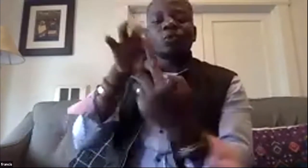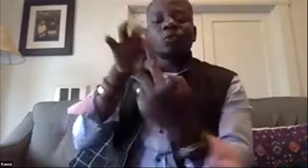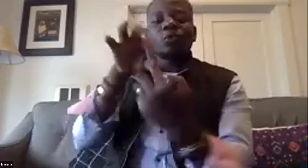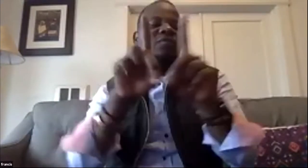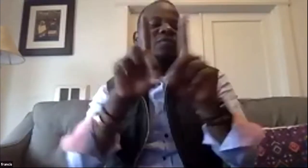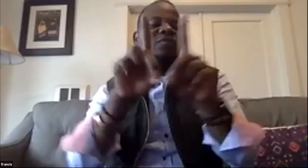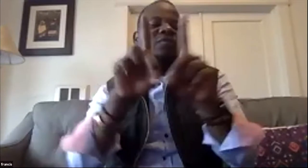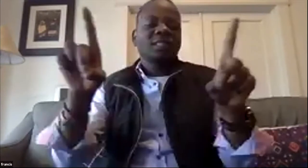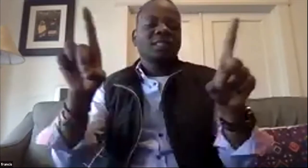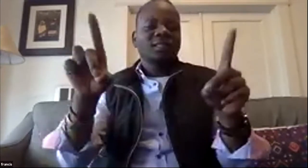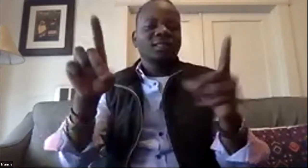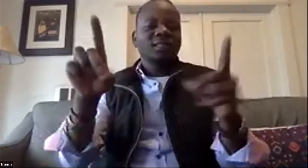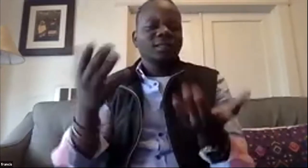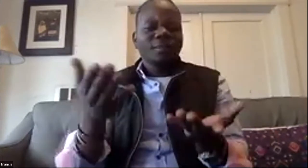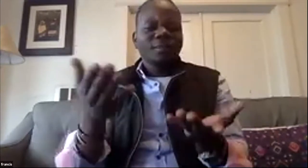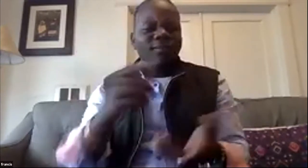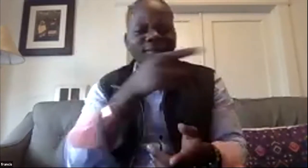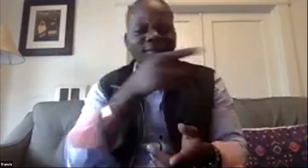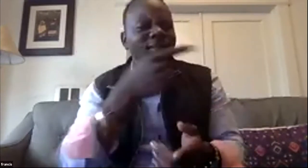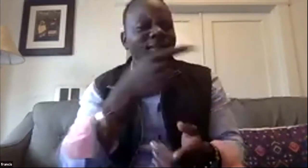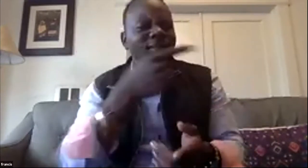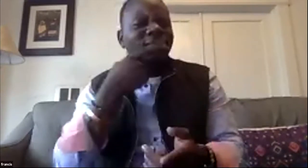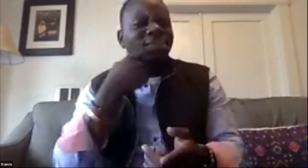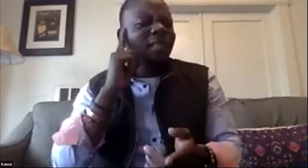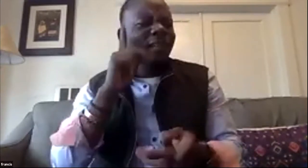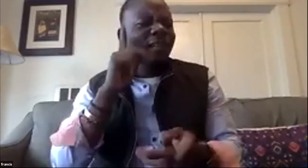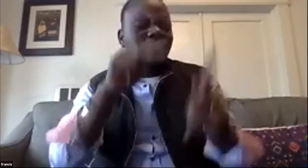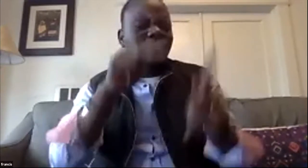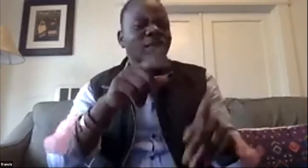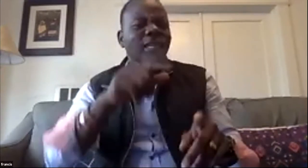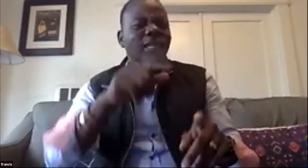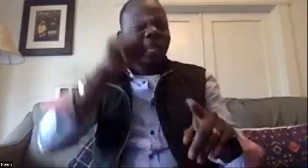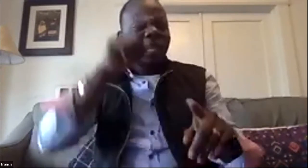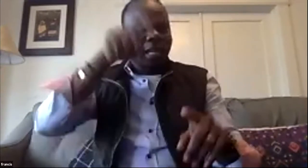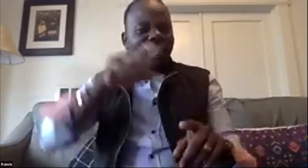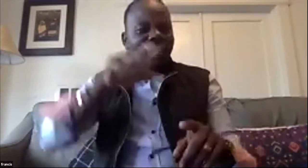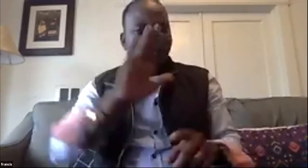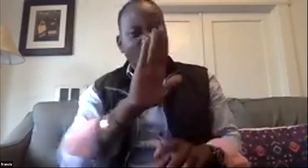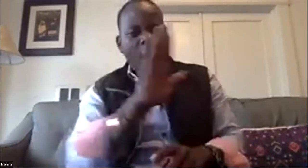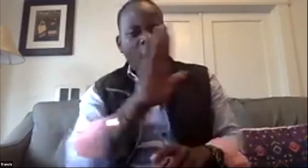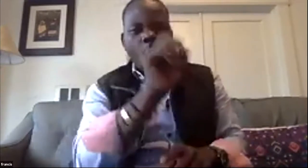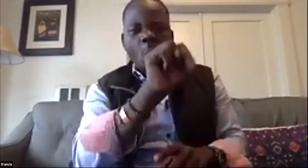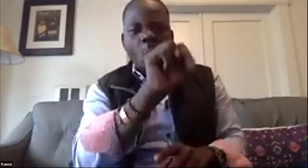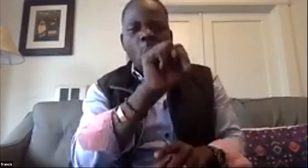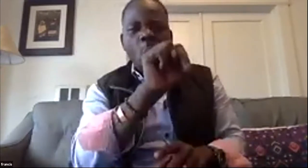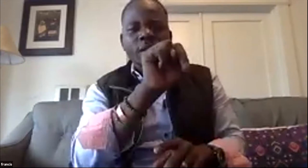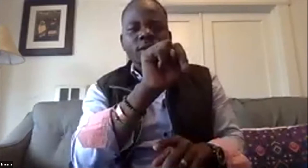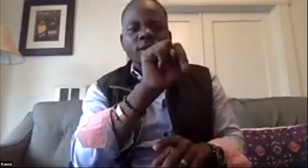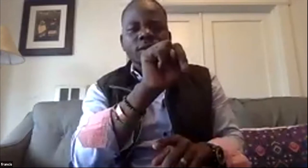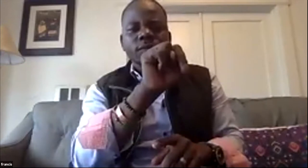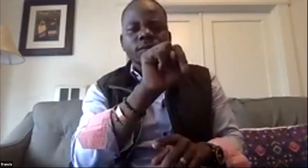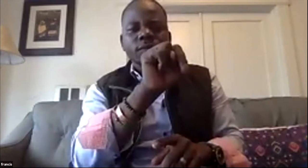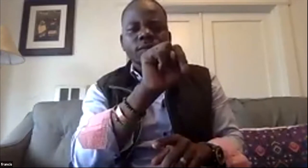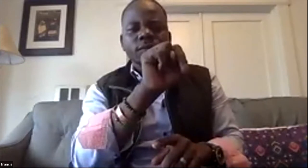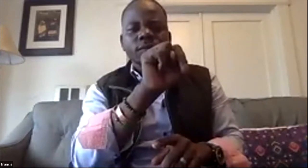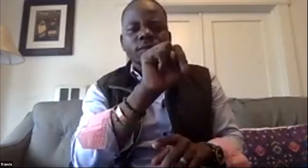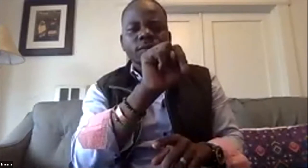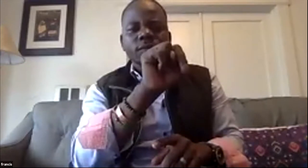he's his speed is really slow you guys he's signing really slow so i i'm having no problem no problem you just